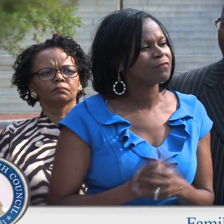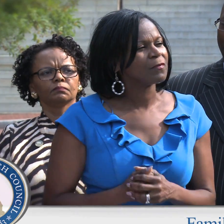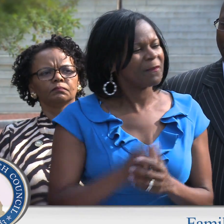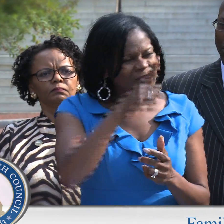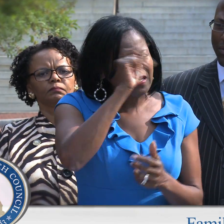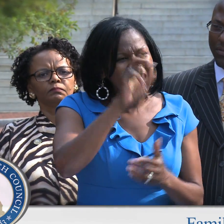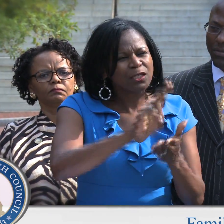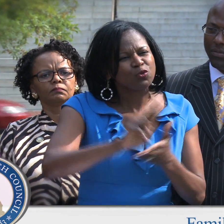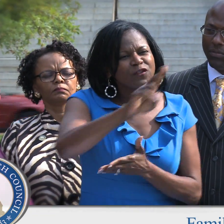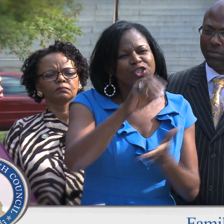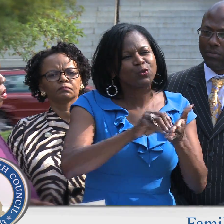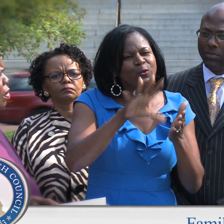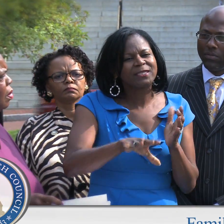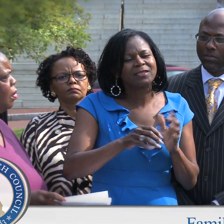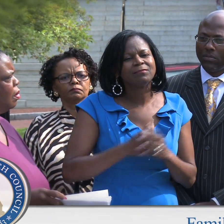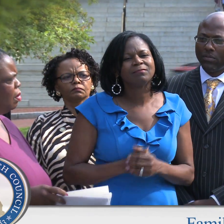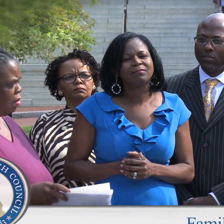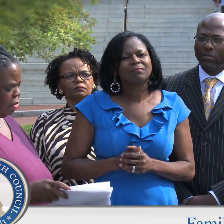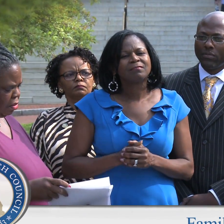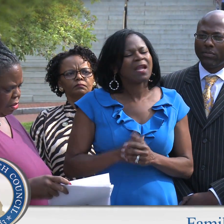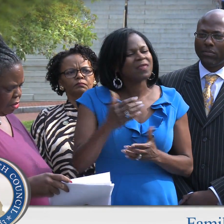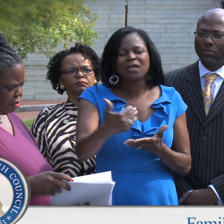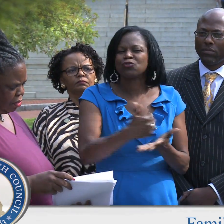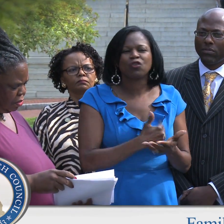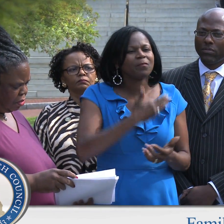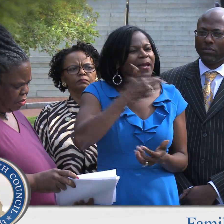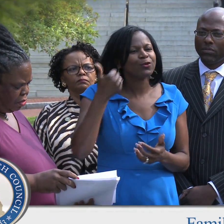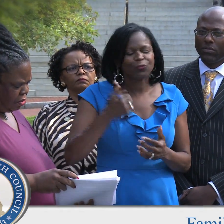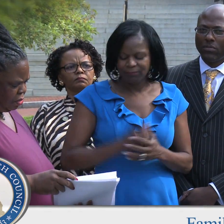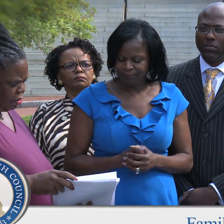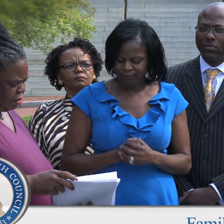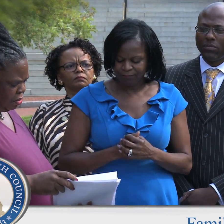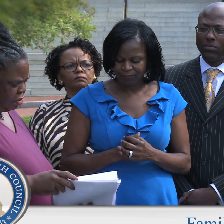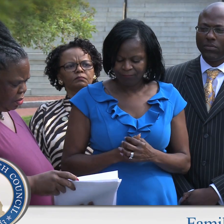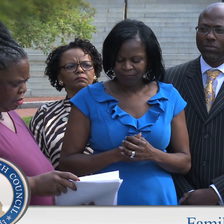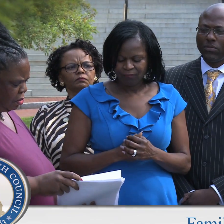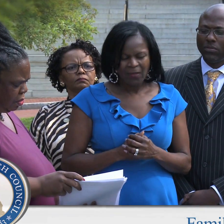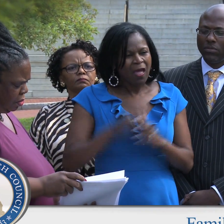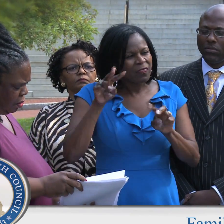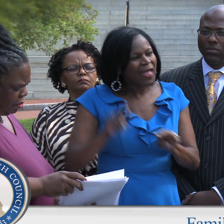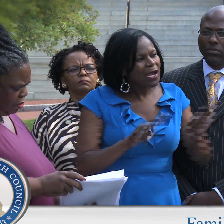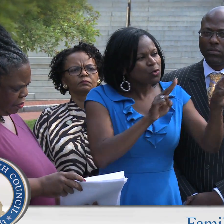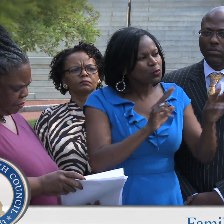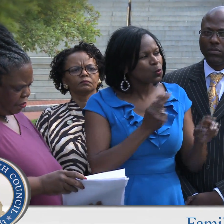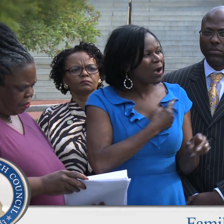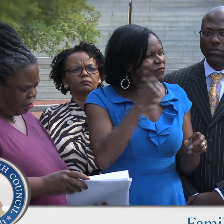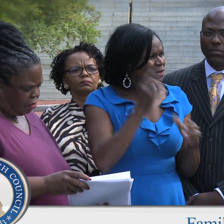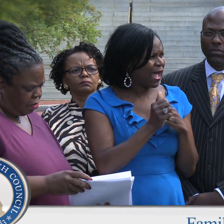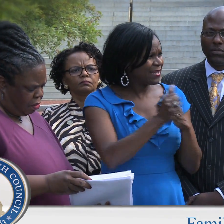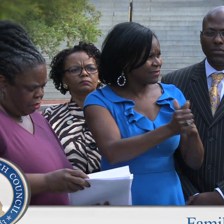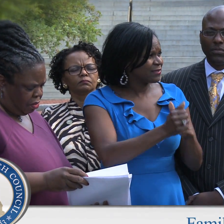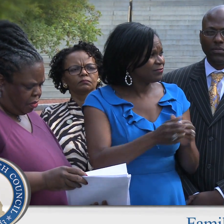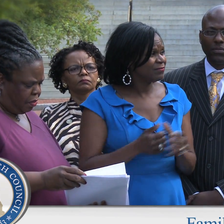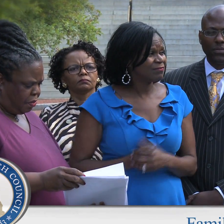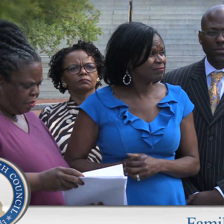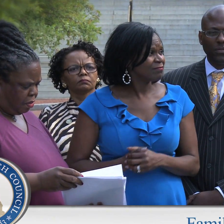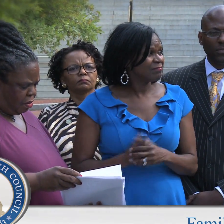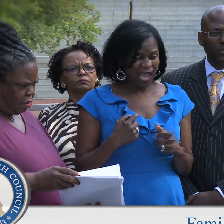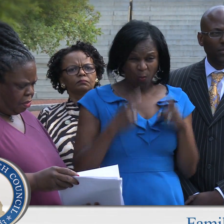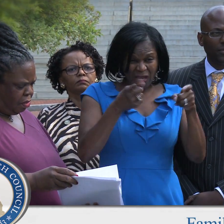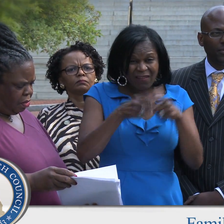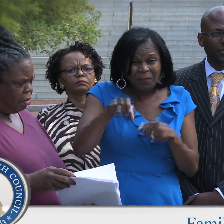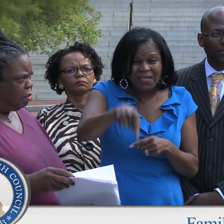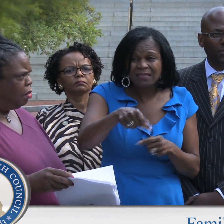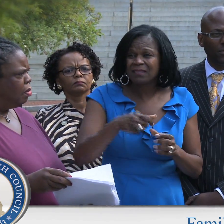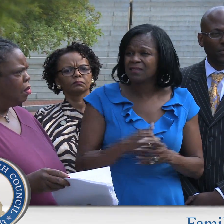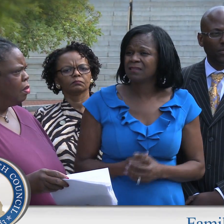Not only for myself, but for the students of Gallaudet University. They deserve better. They